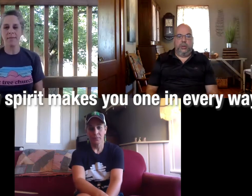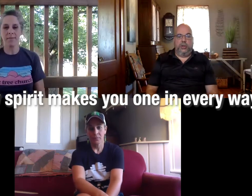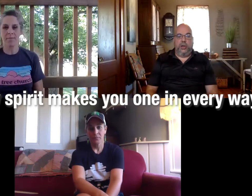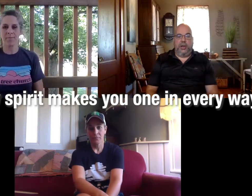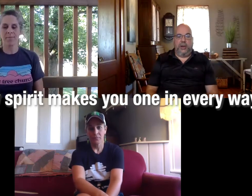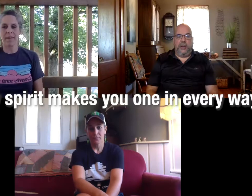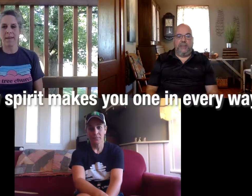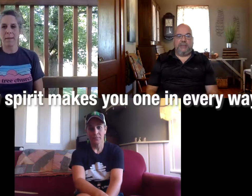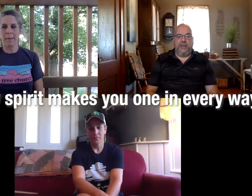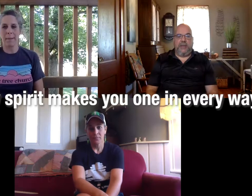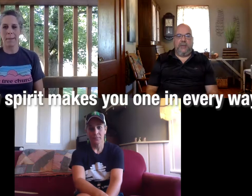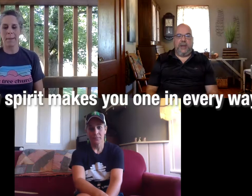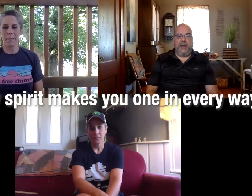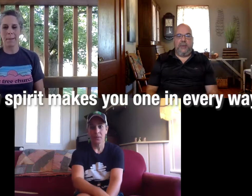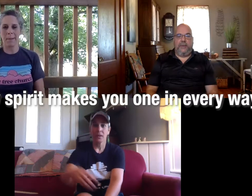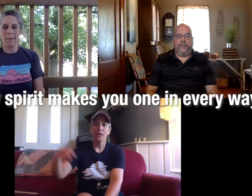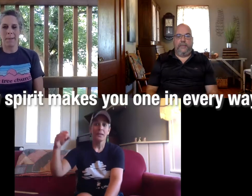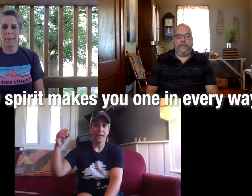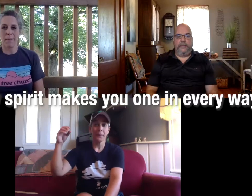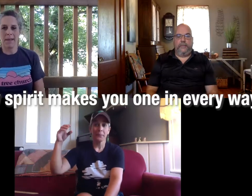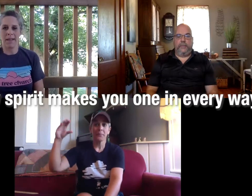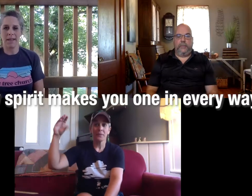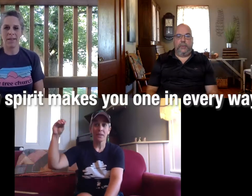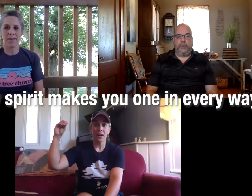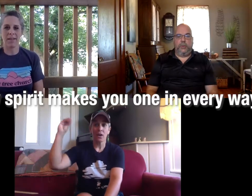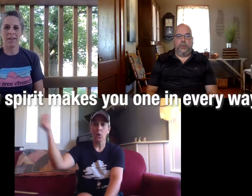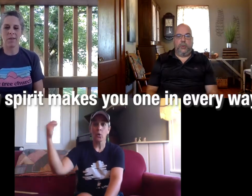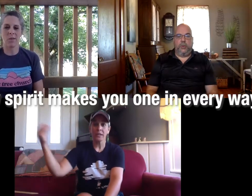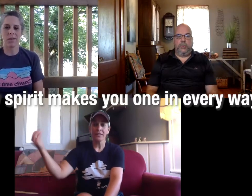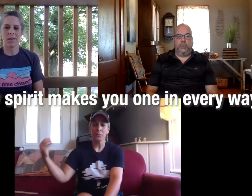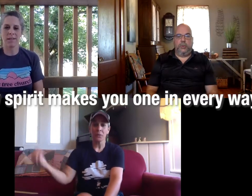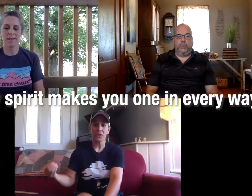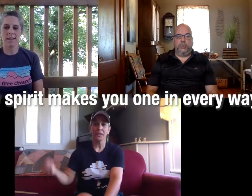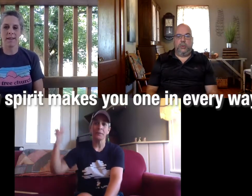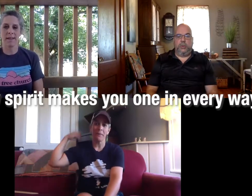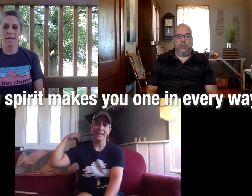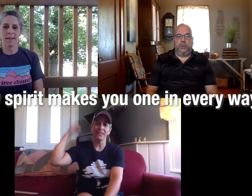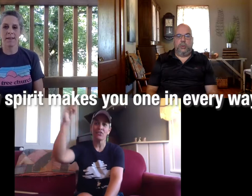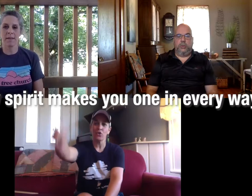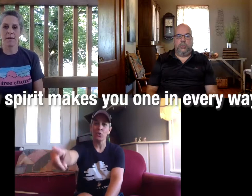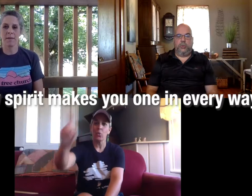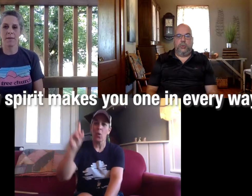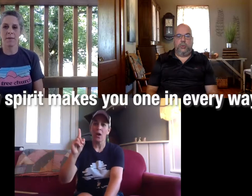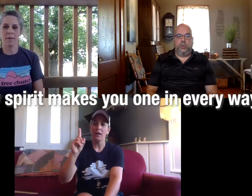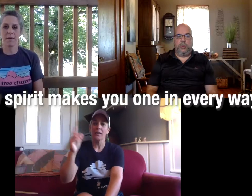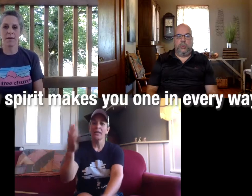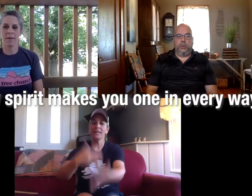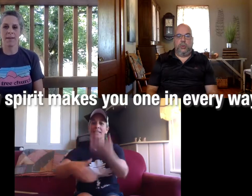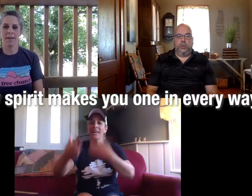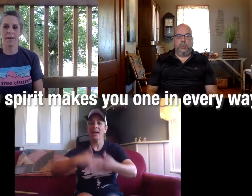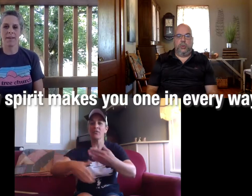good all right miss amelia you ready here we go yep the holy spirit makes you one